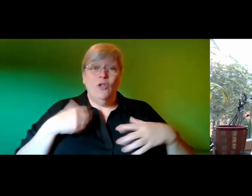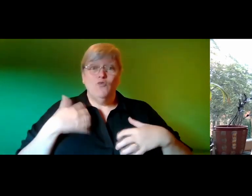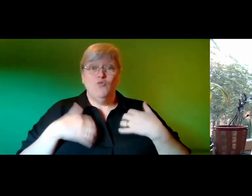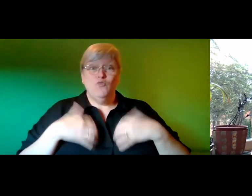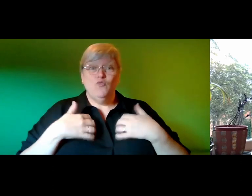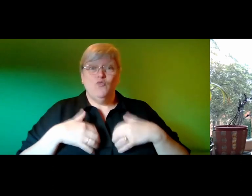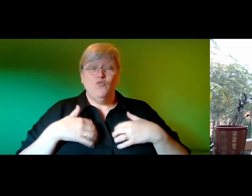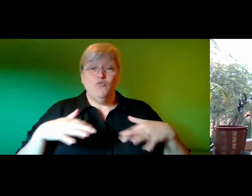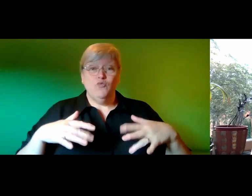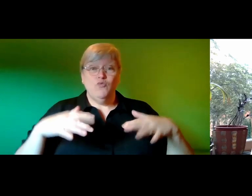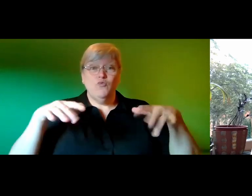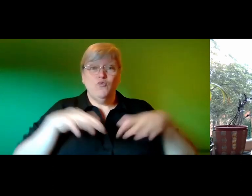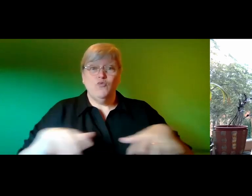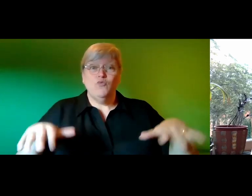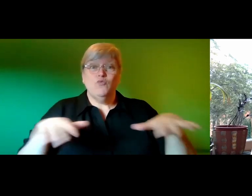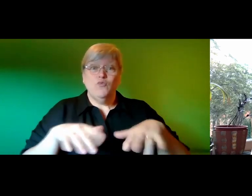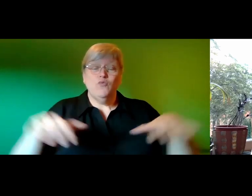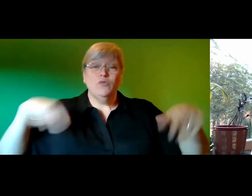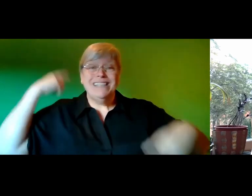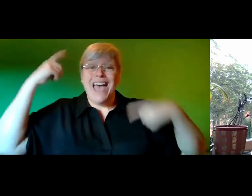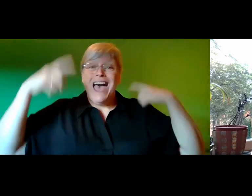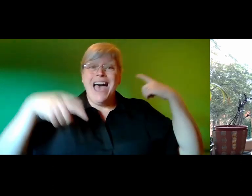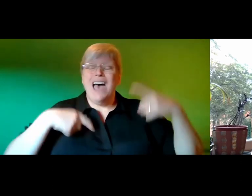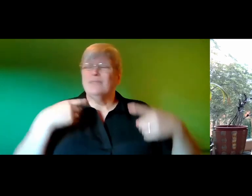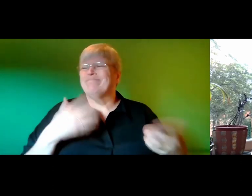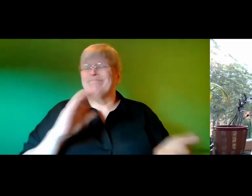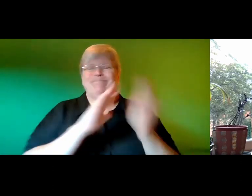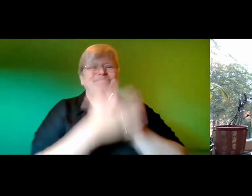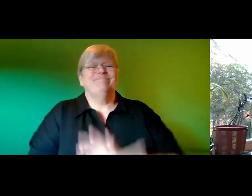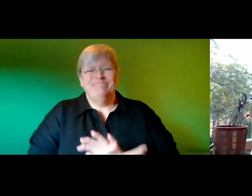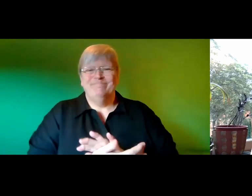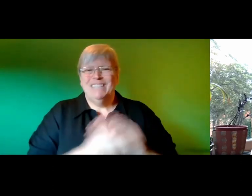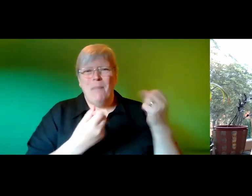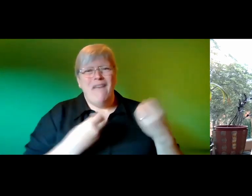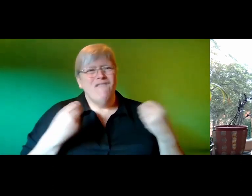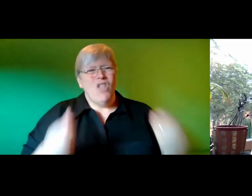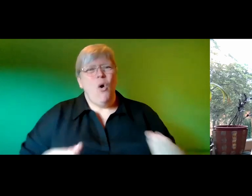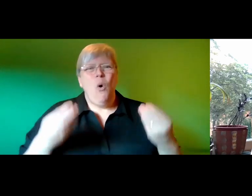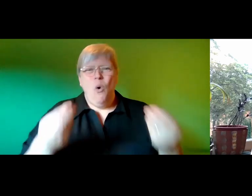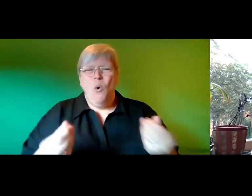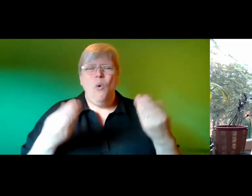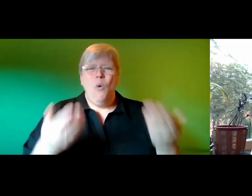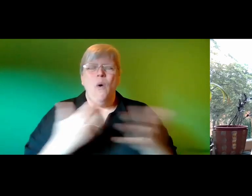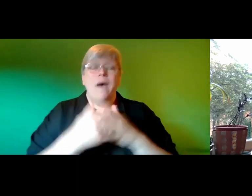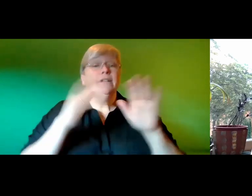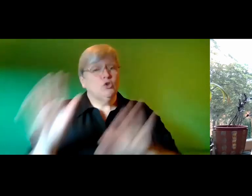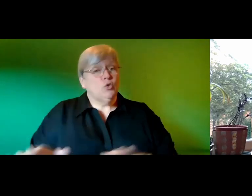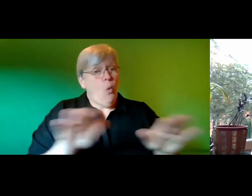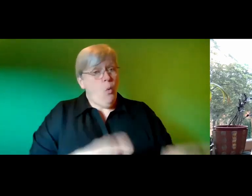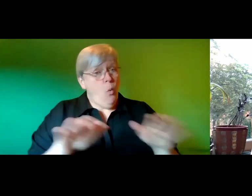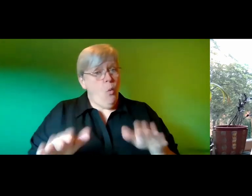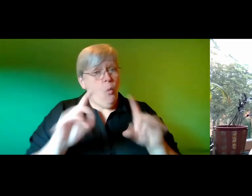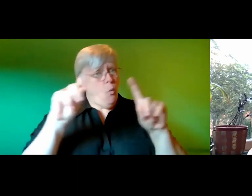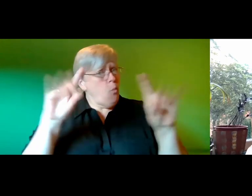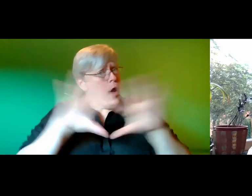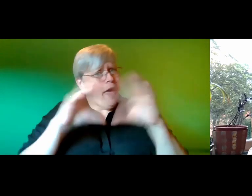sounds escaping the piano she's ruining my flow karina thought to herself slowly now don't give the dynamics away all at